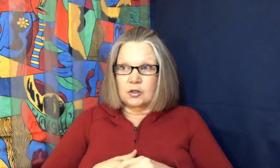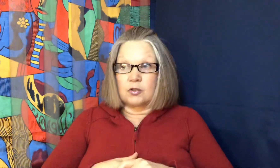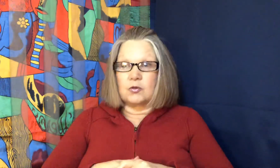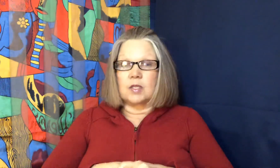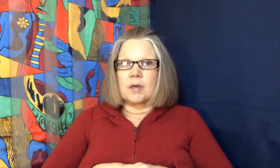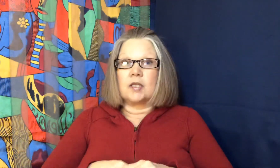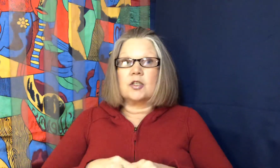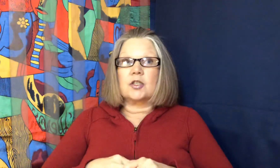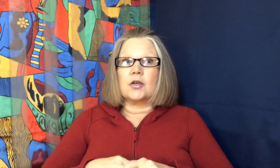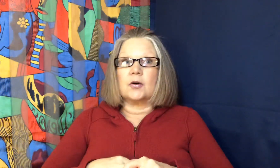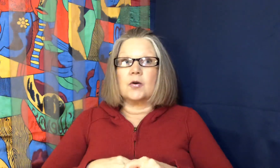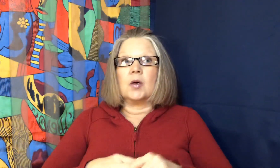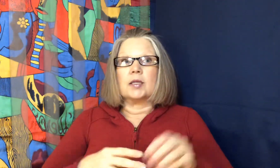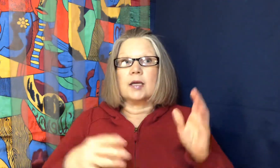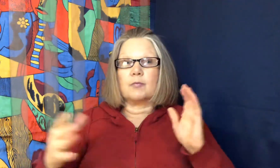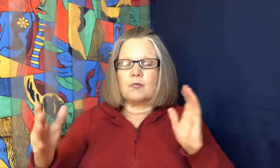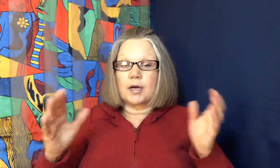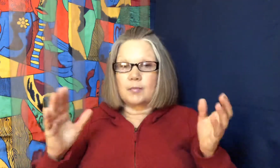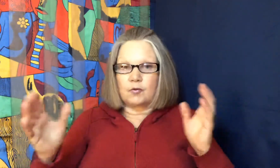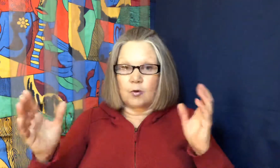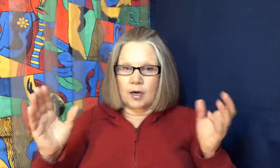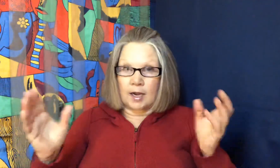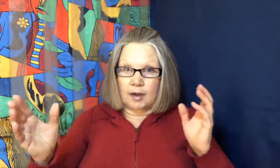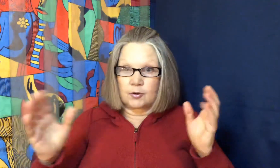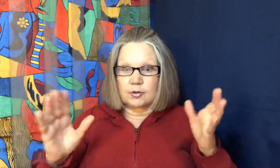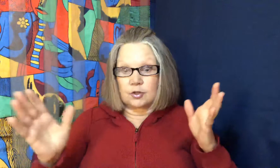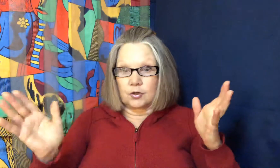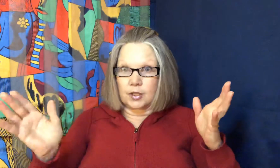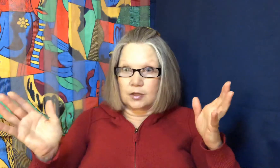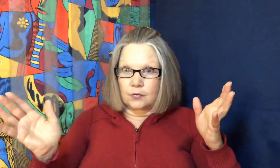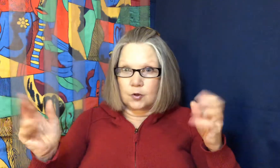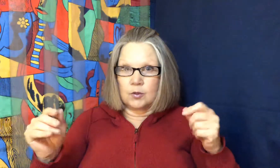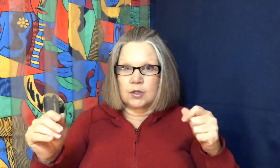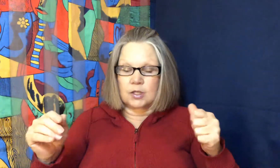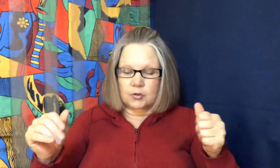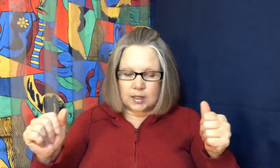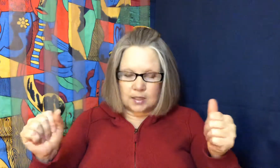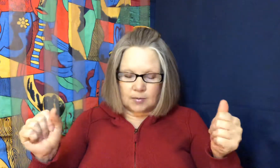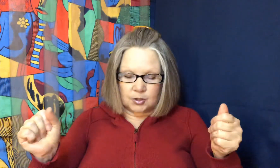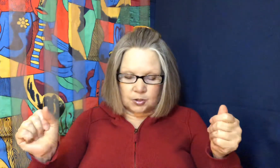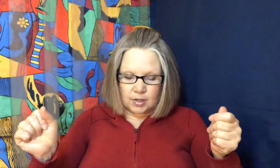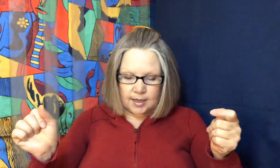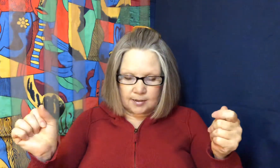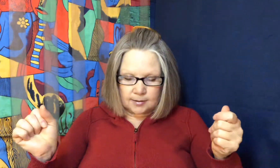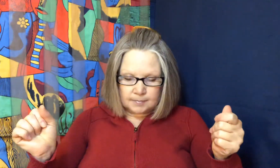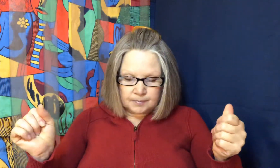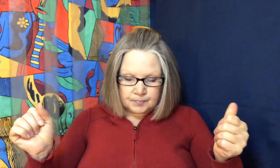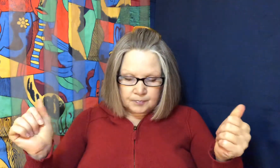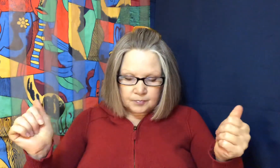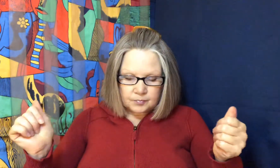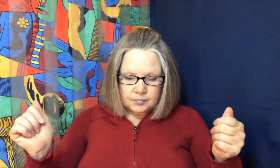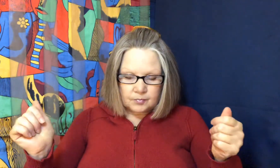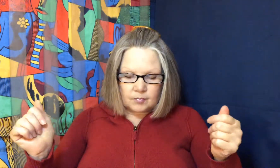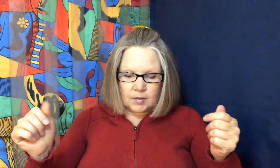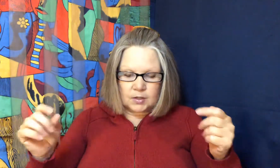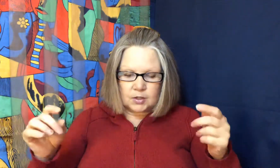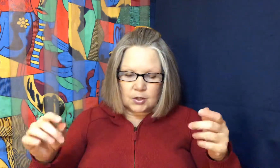do smudge so like right before and after during the full moon is a great time to do that so